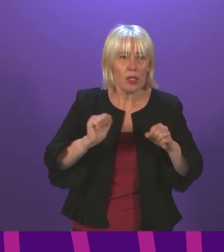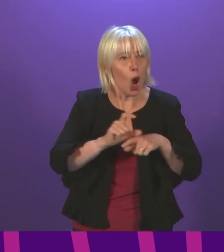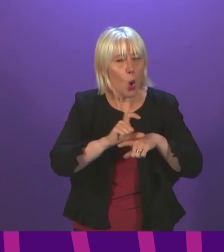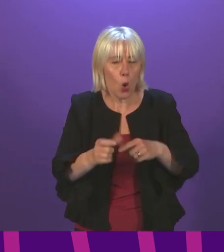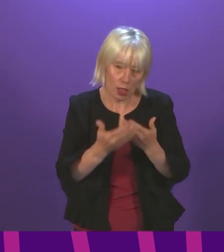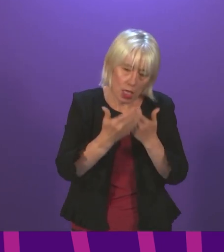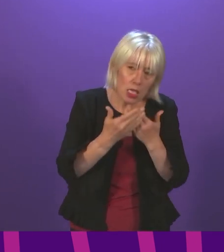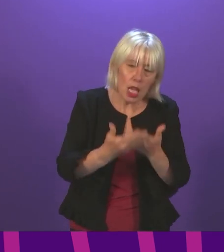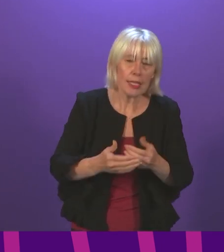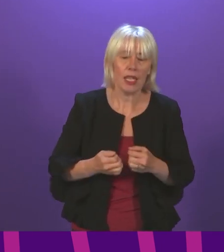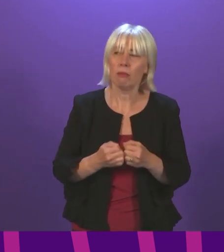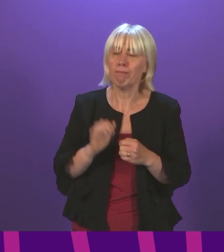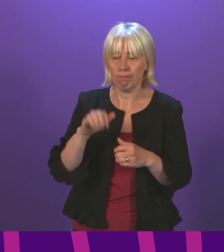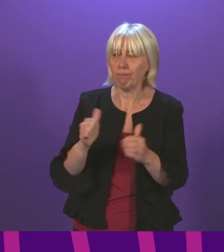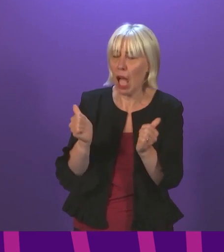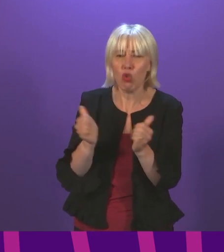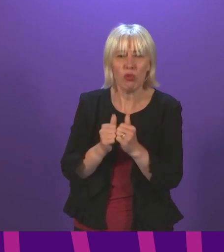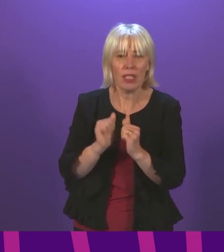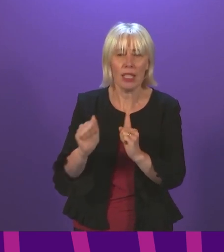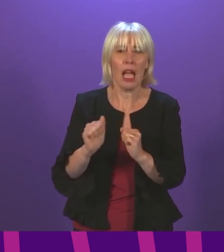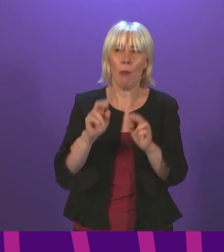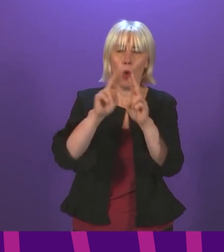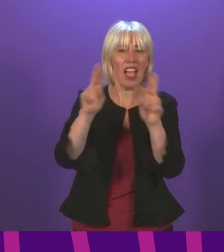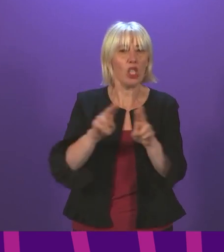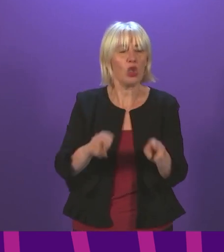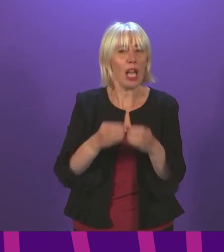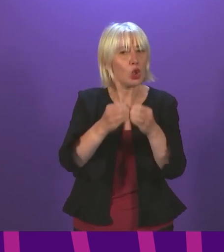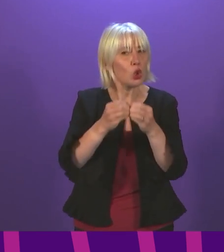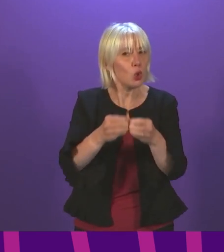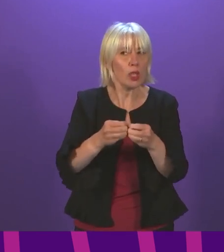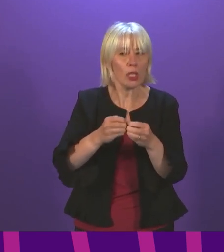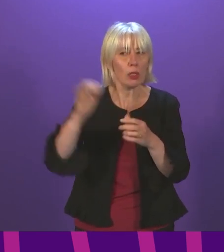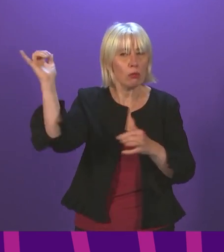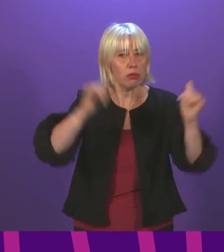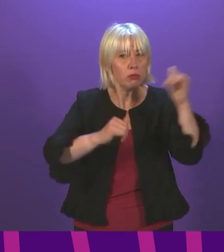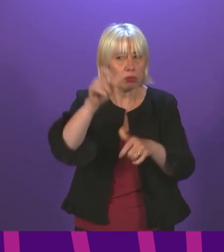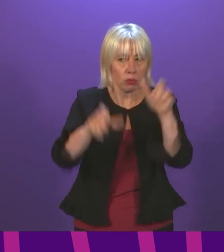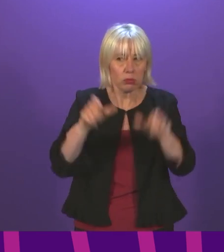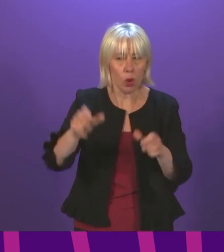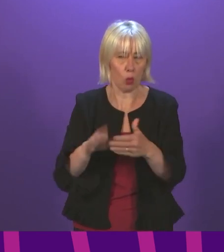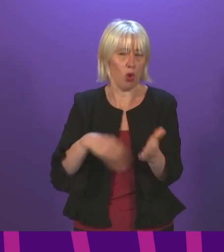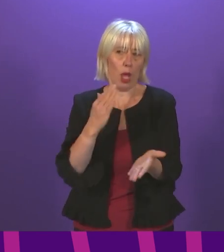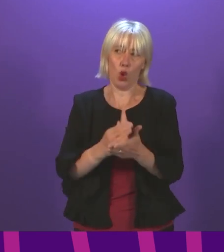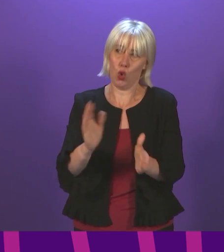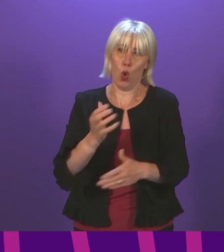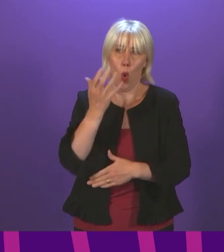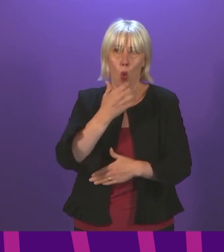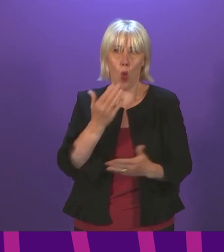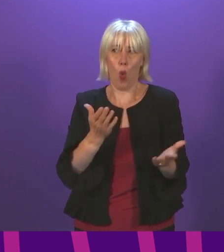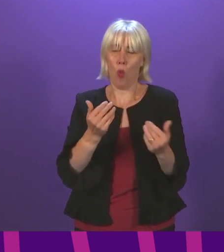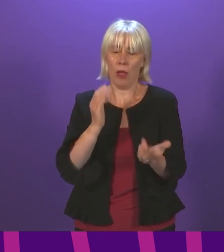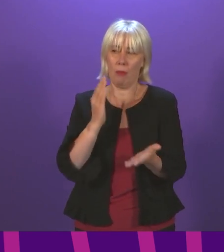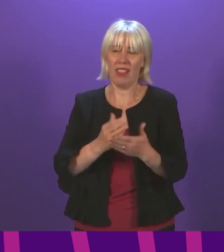I very much agree with Christine Graham's comments about international students. We always want to offer a warm welcome. They make a very